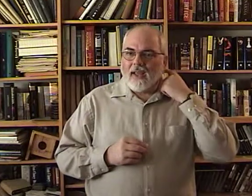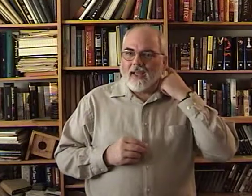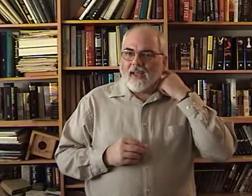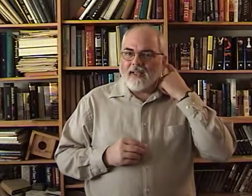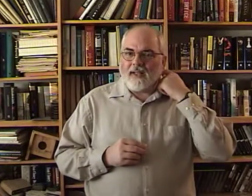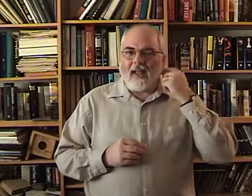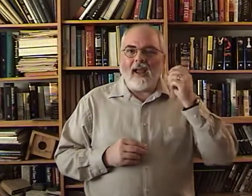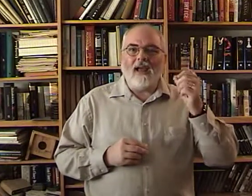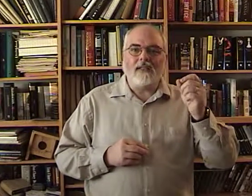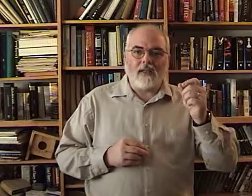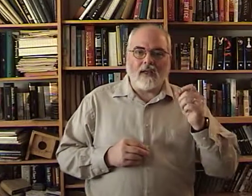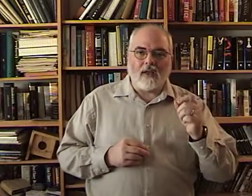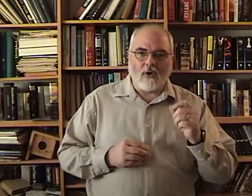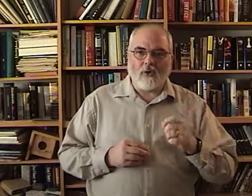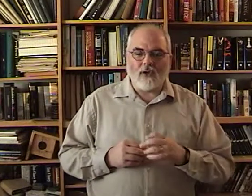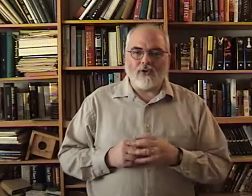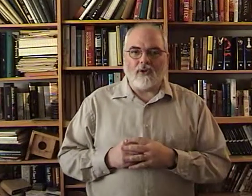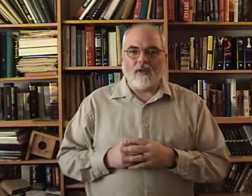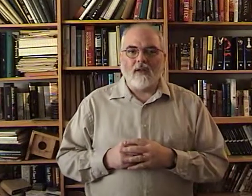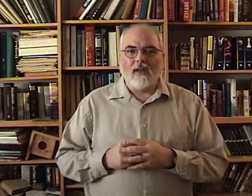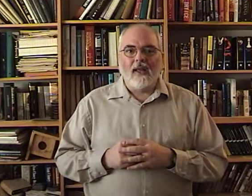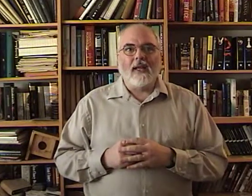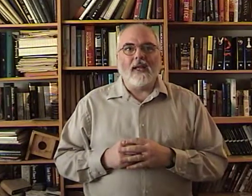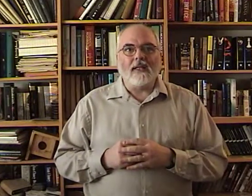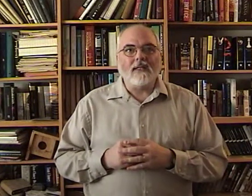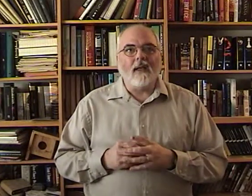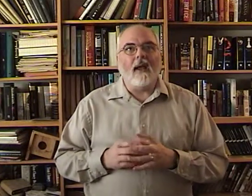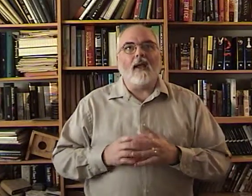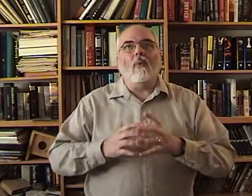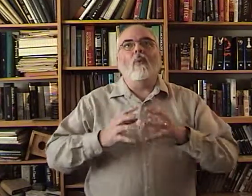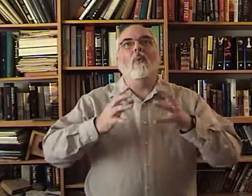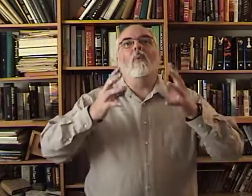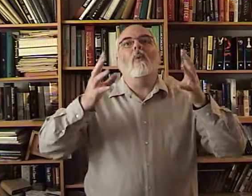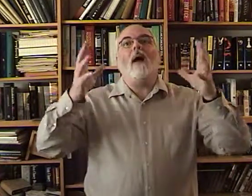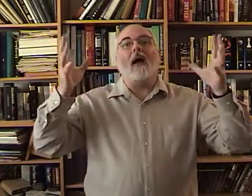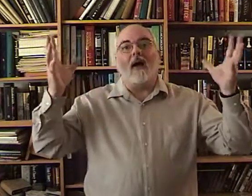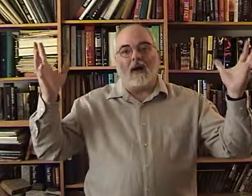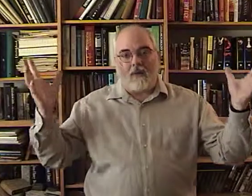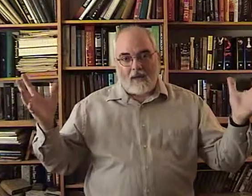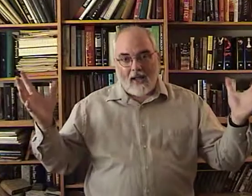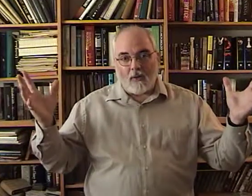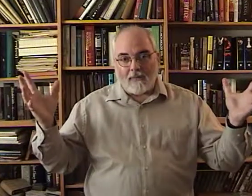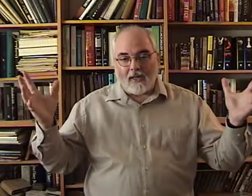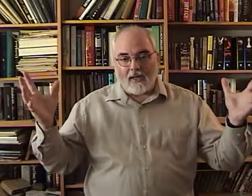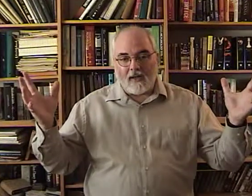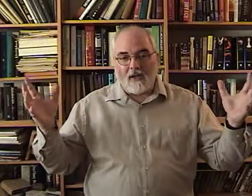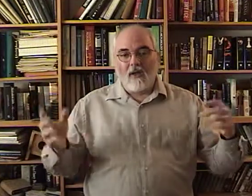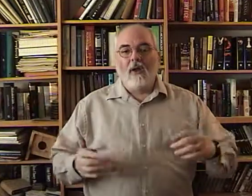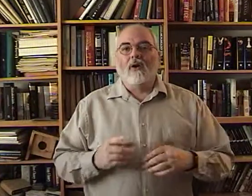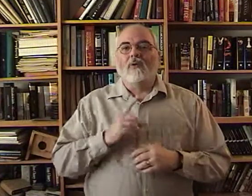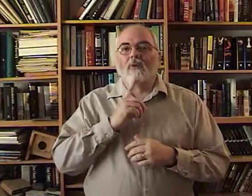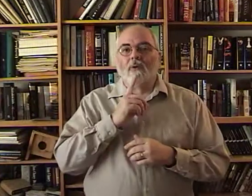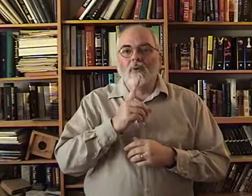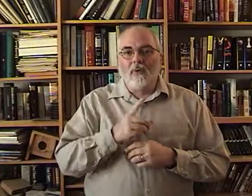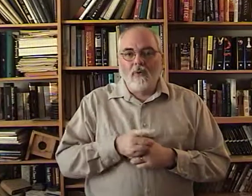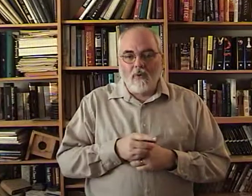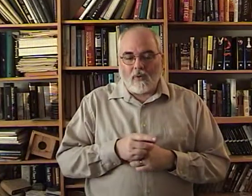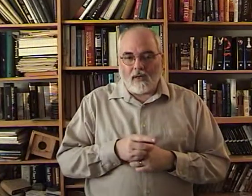Isn't asking a question. It's saying. Wow. How big. Cruelly.